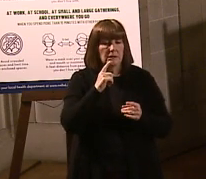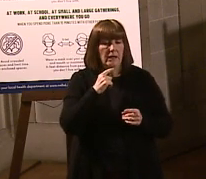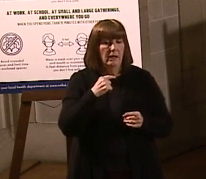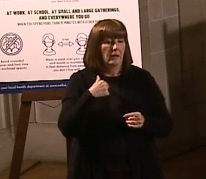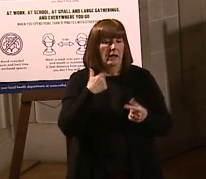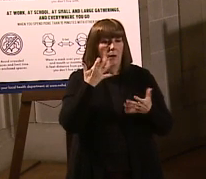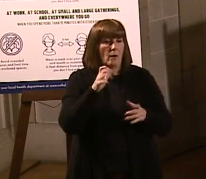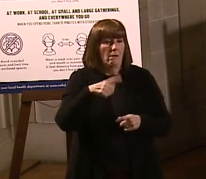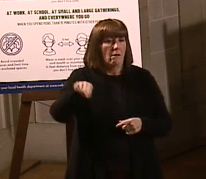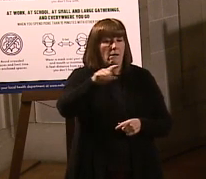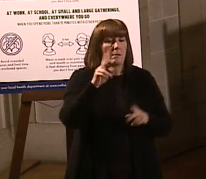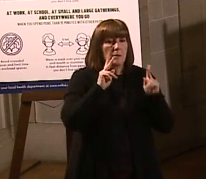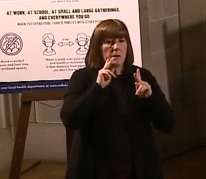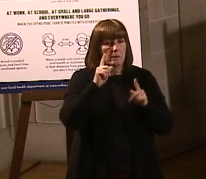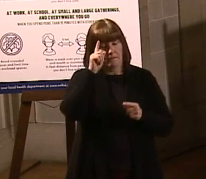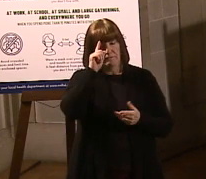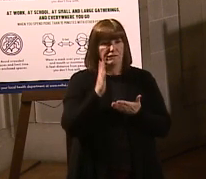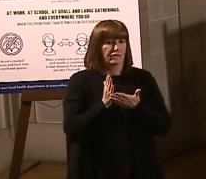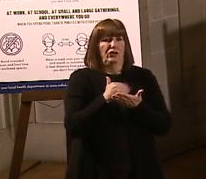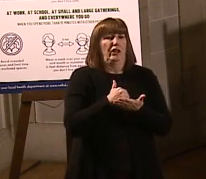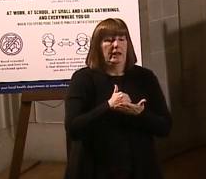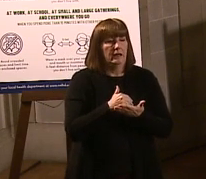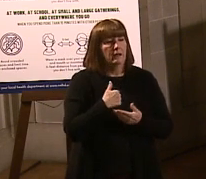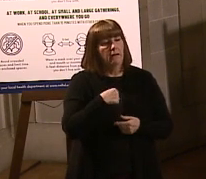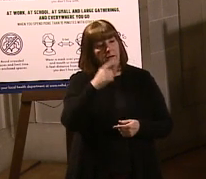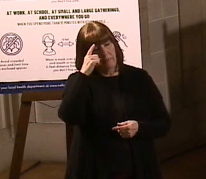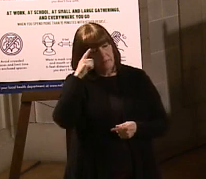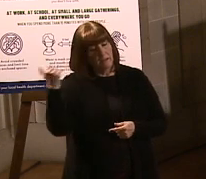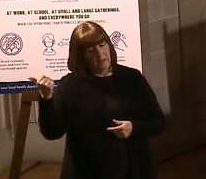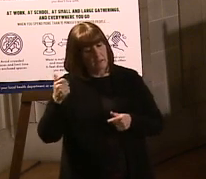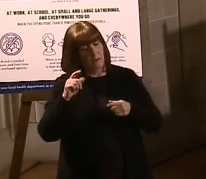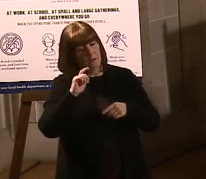Again, I think going to a 10-person rule right away demonstrates the seriousness of it. Thank you.